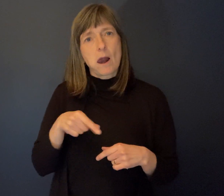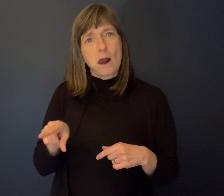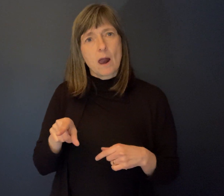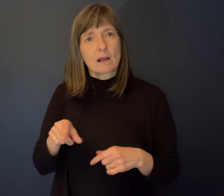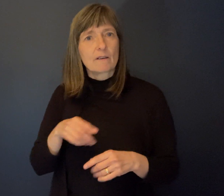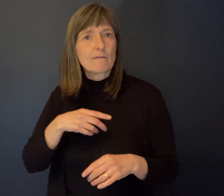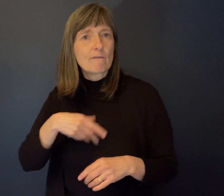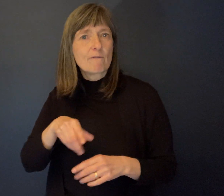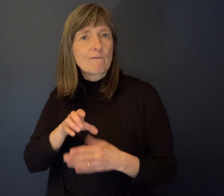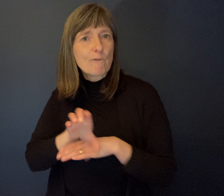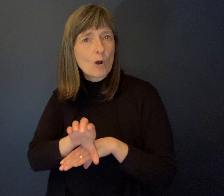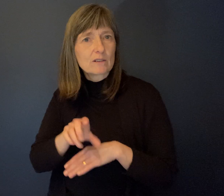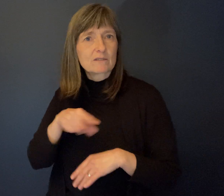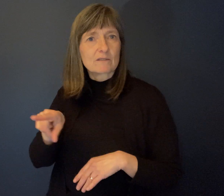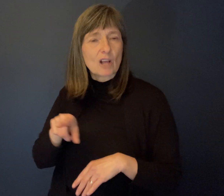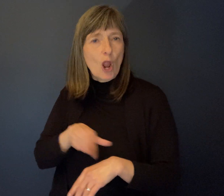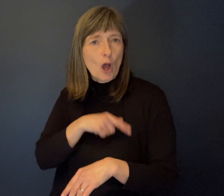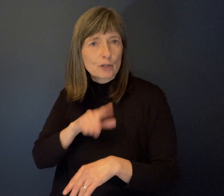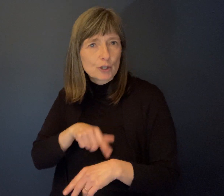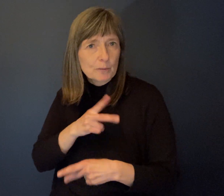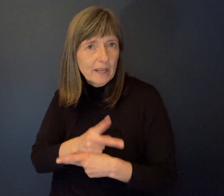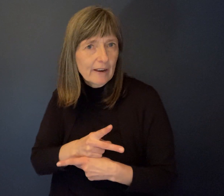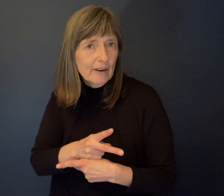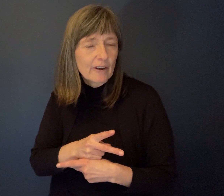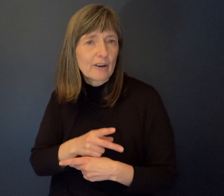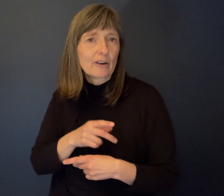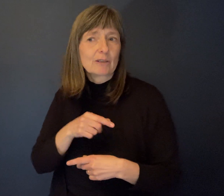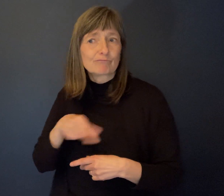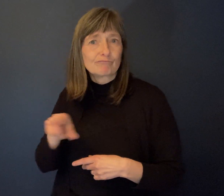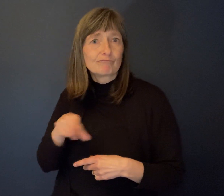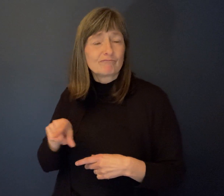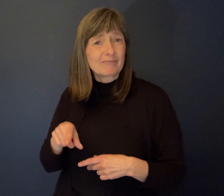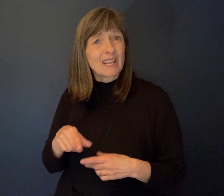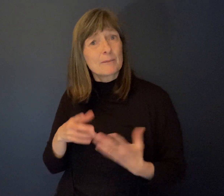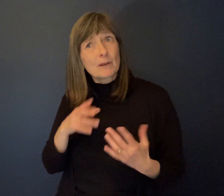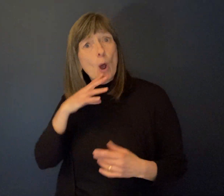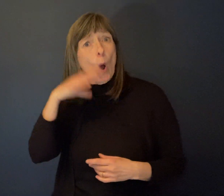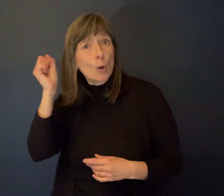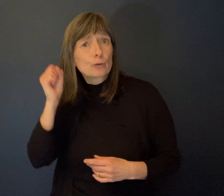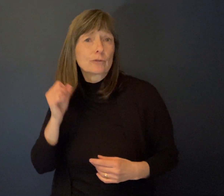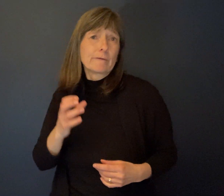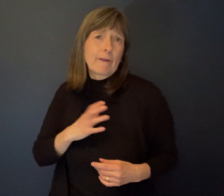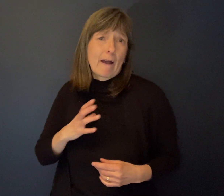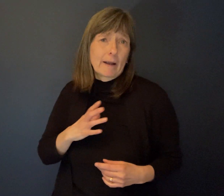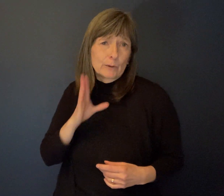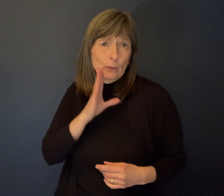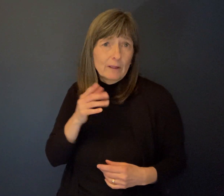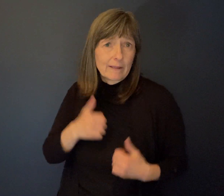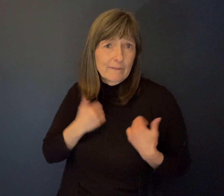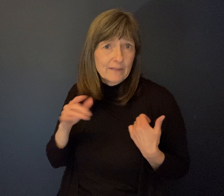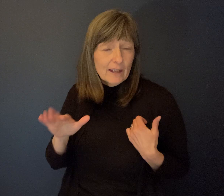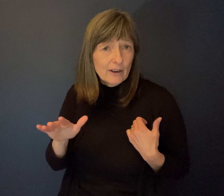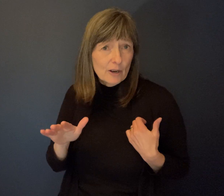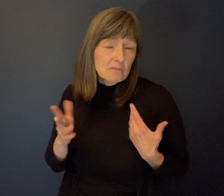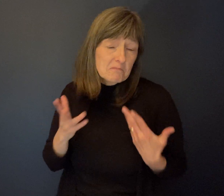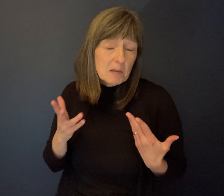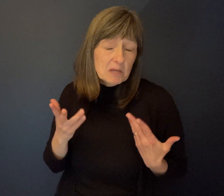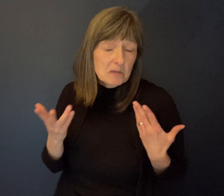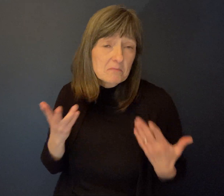care facilities. And I guess when you get to a certain age, you probably have an expectation that you're going to be living in a long-term care facility.